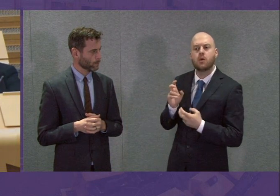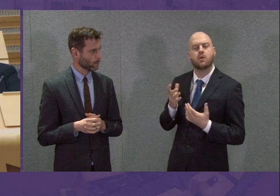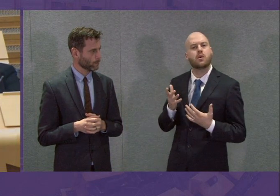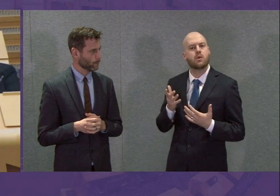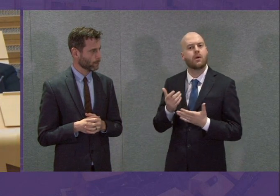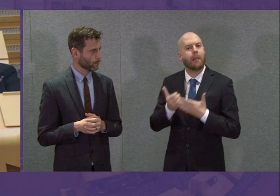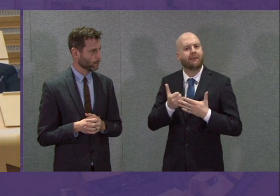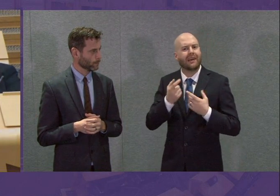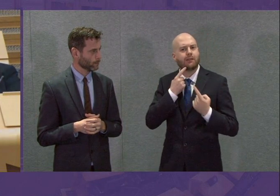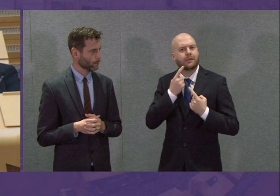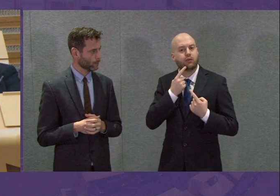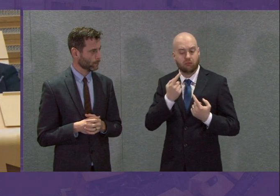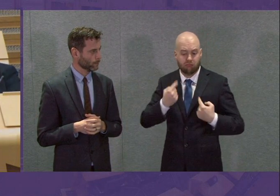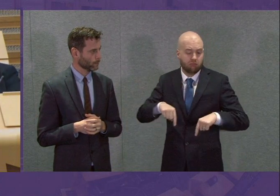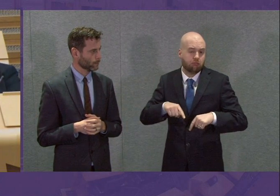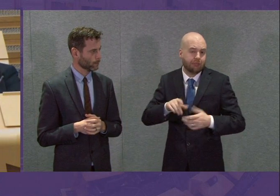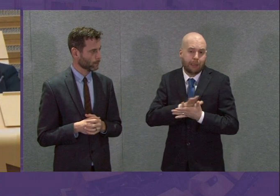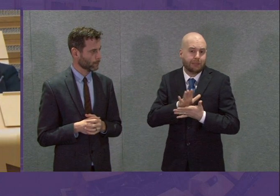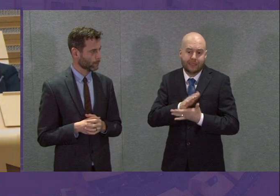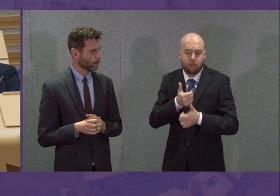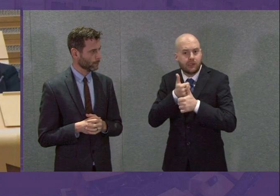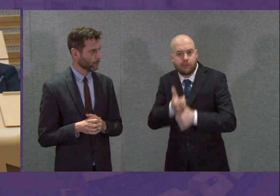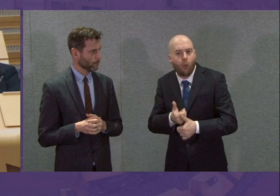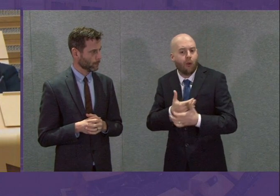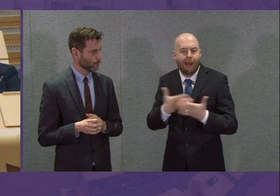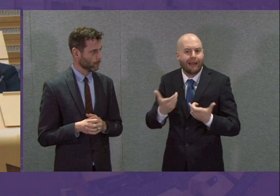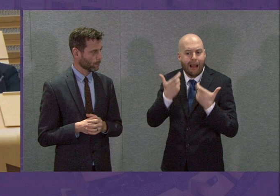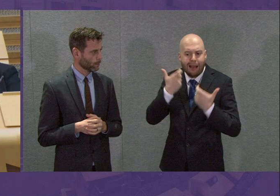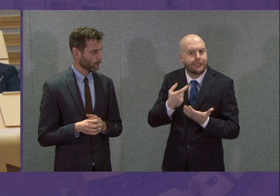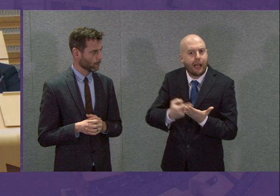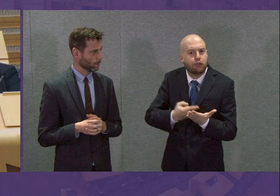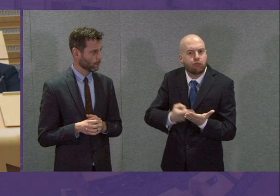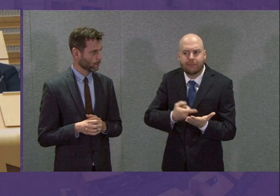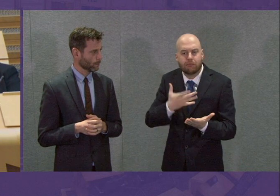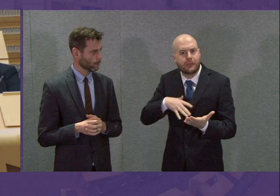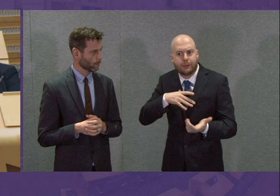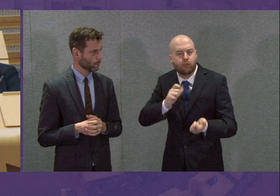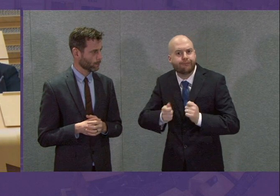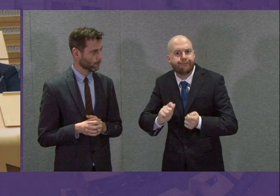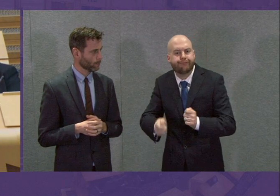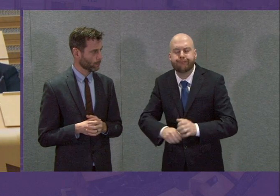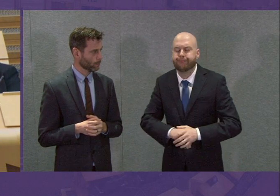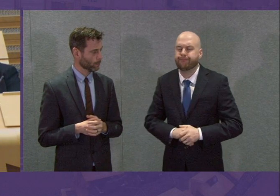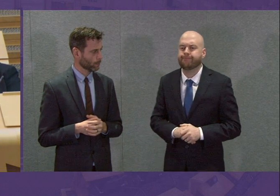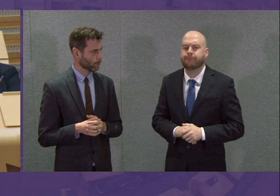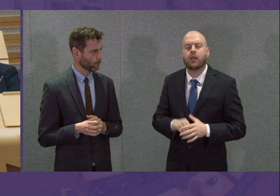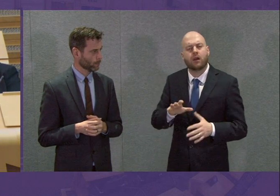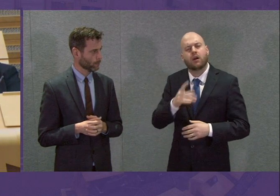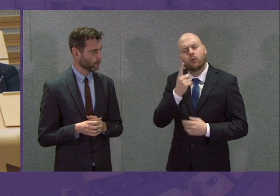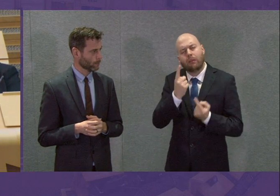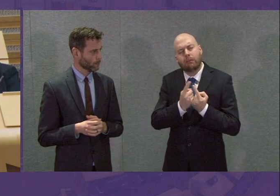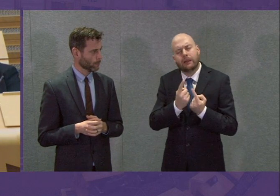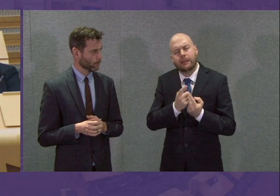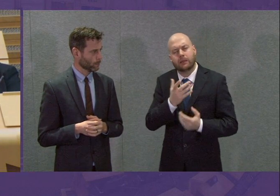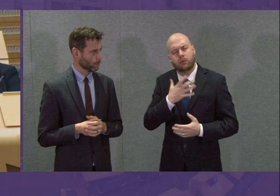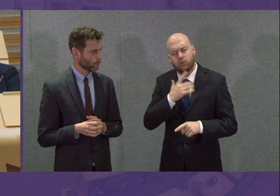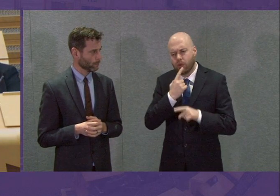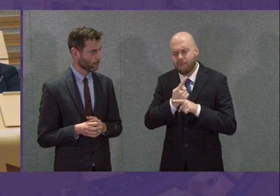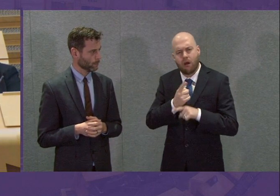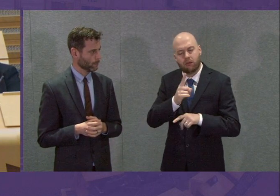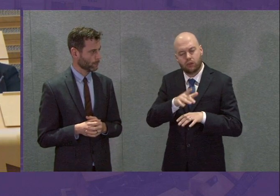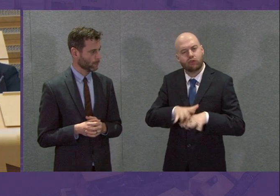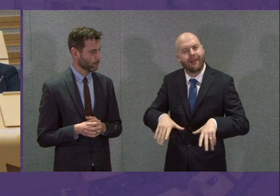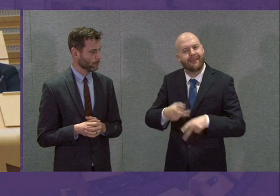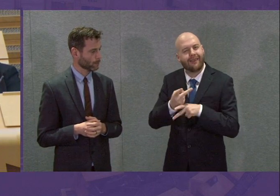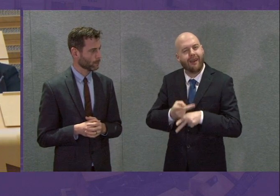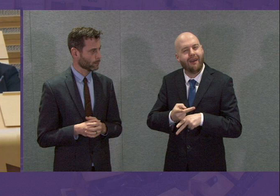required to give it effect. One sector that is facing an uncertain future is child care. John Swinney will this afternoon be expanding in the First